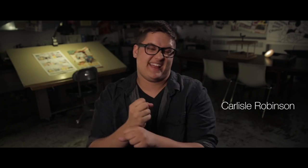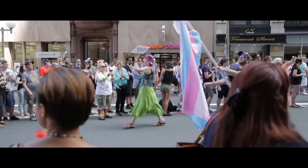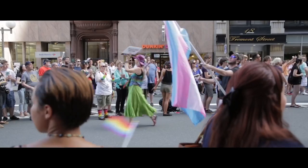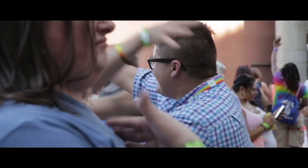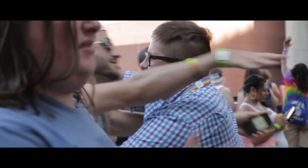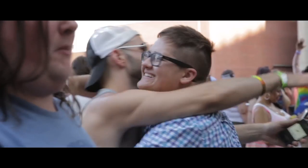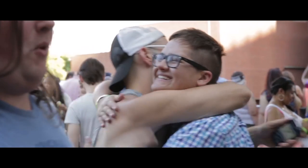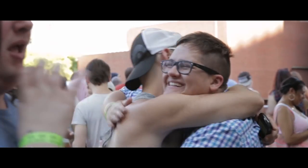I ever made.